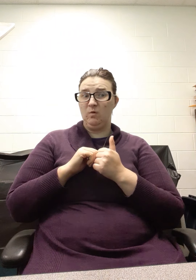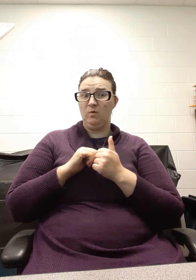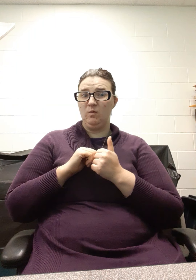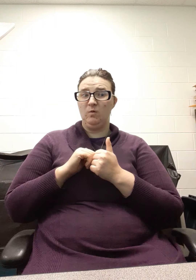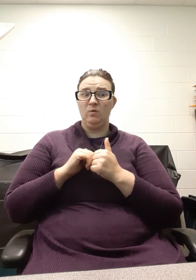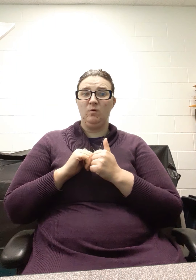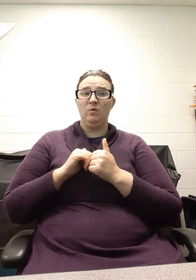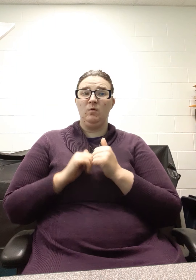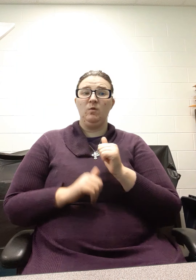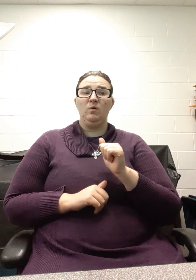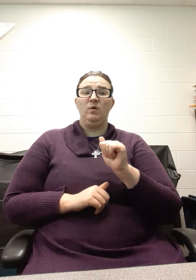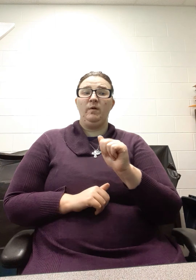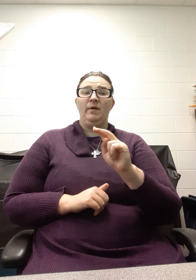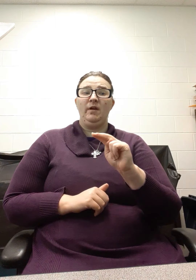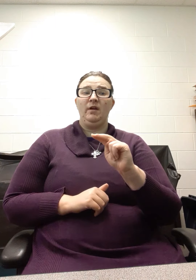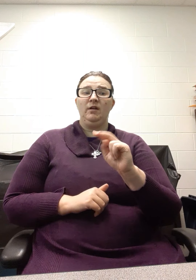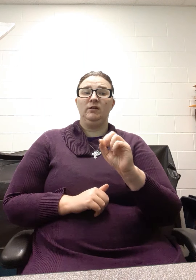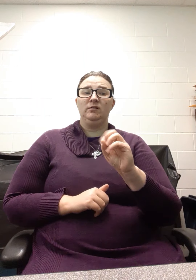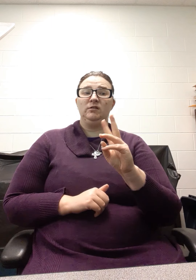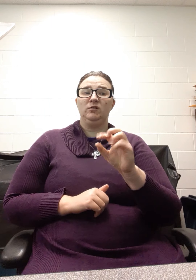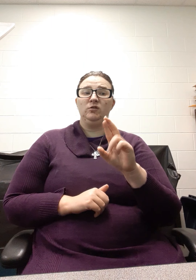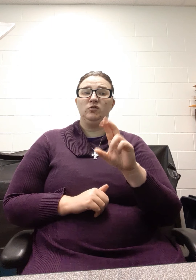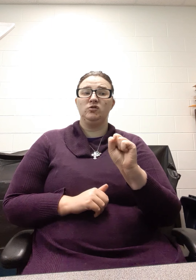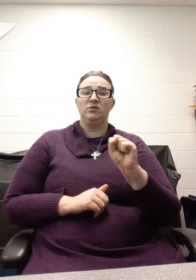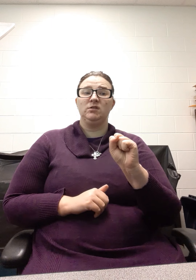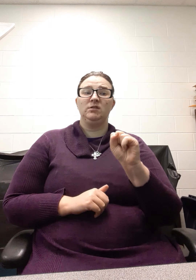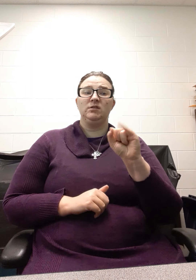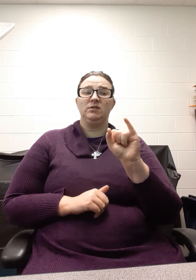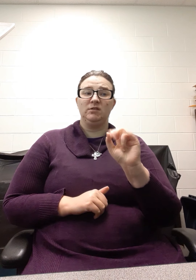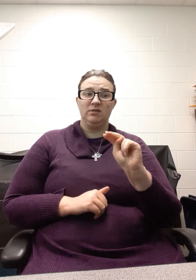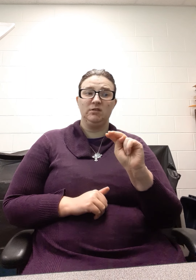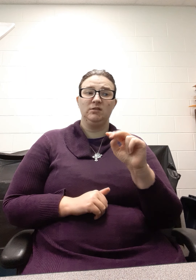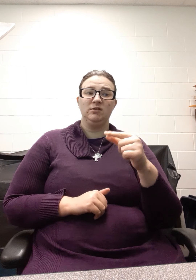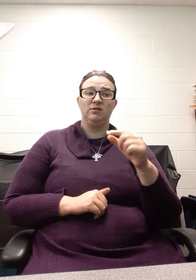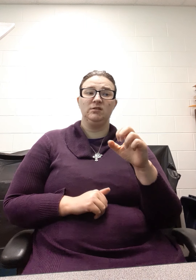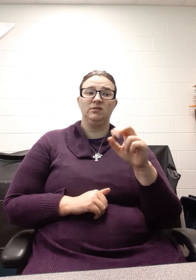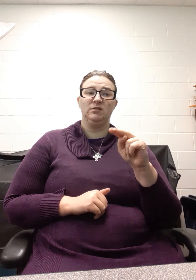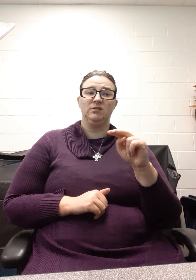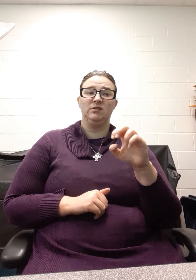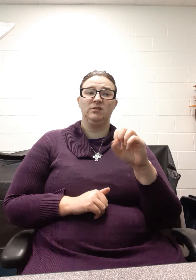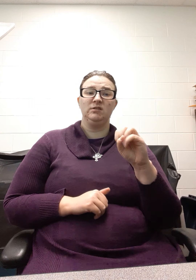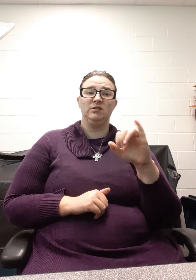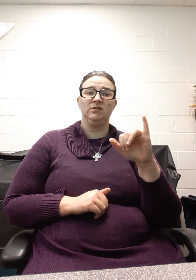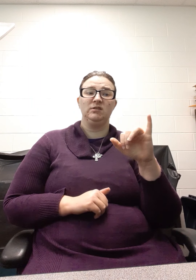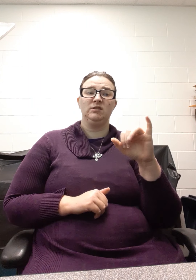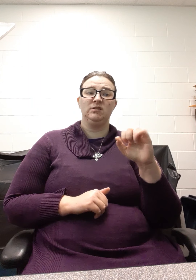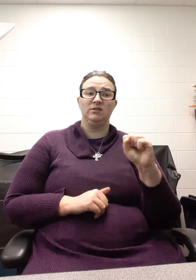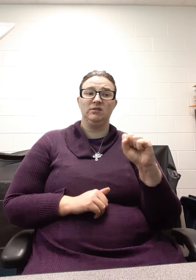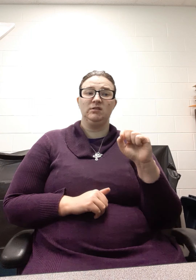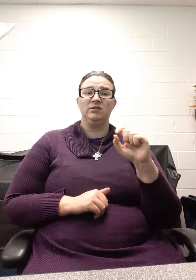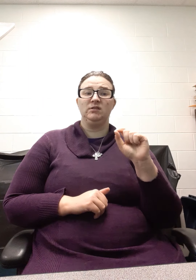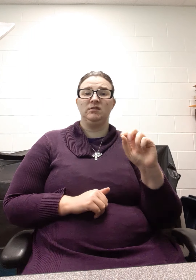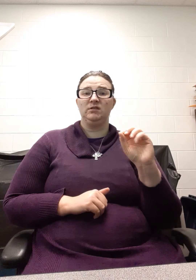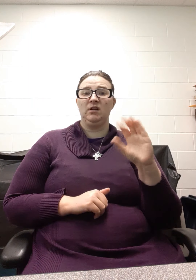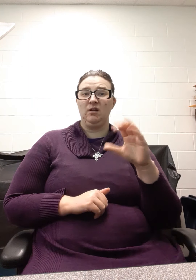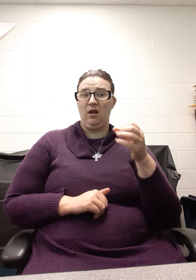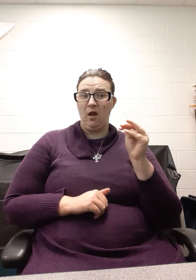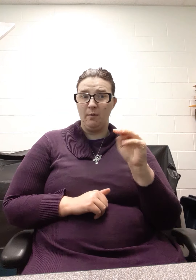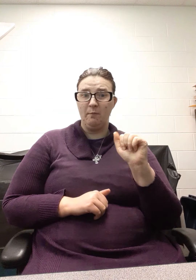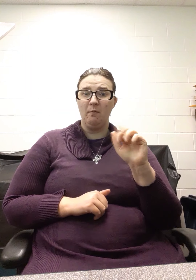you to the Creation Museum website and the Ark Encounter website. And you can get your tickets online if